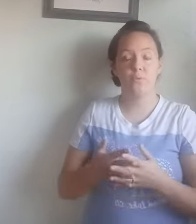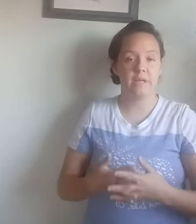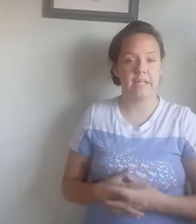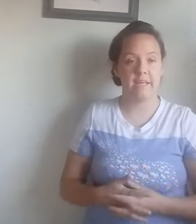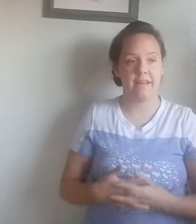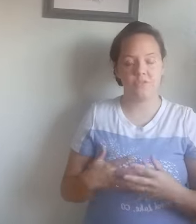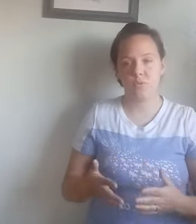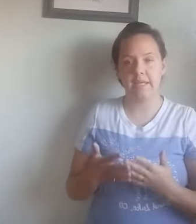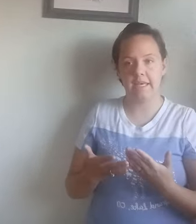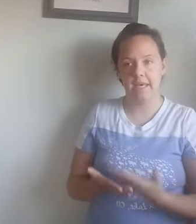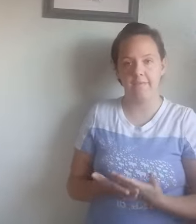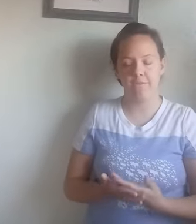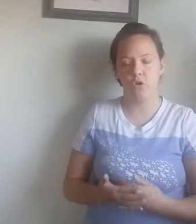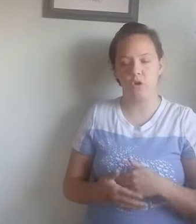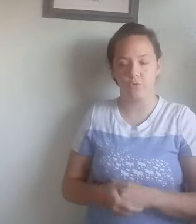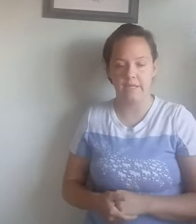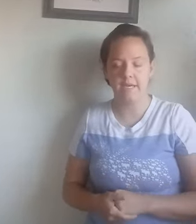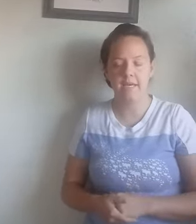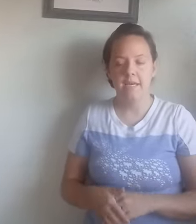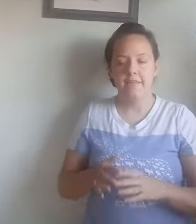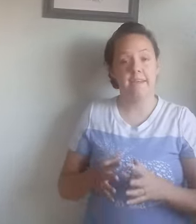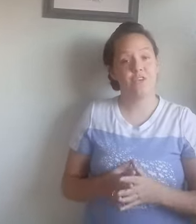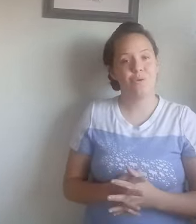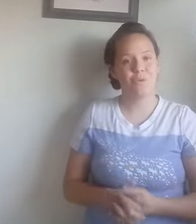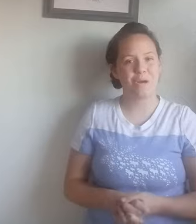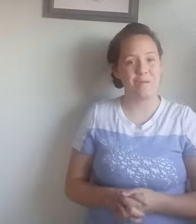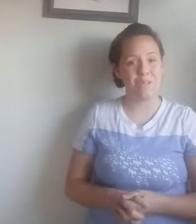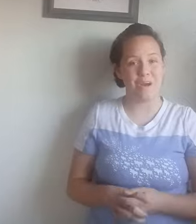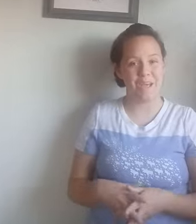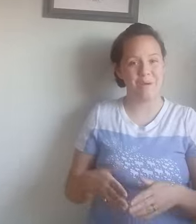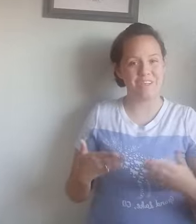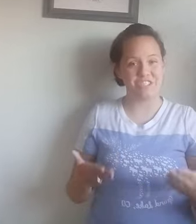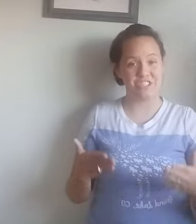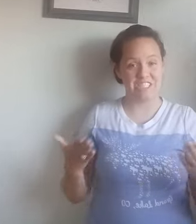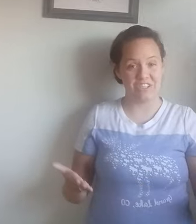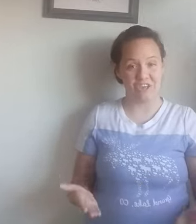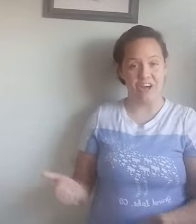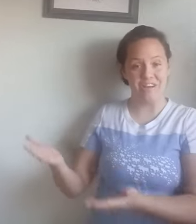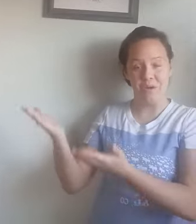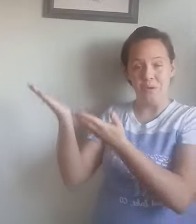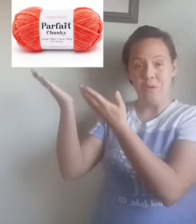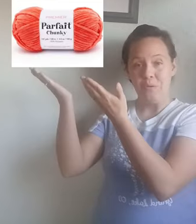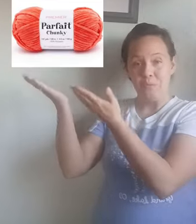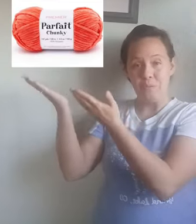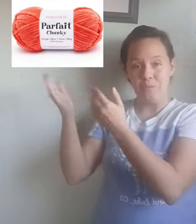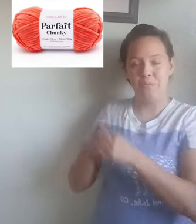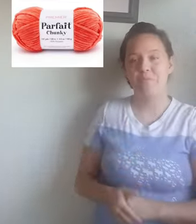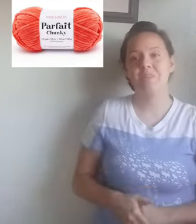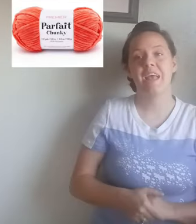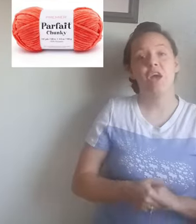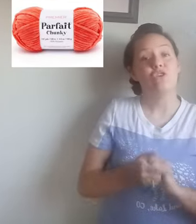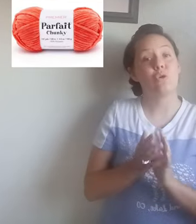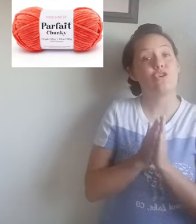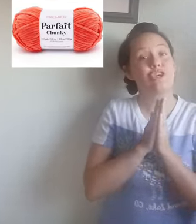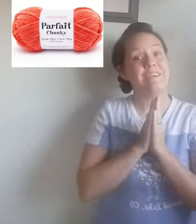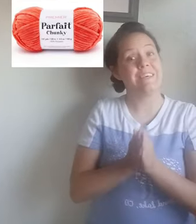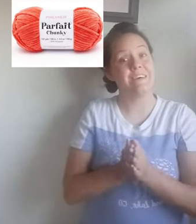really, that's really it for acrylic. The next one we're going to be talking about is chenille yarn. So chenille